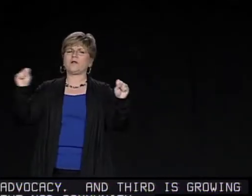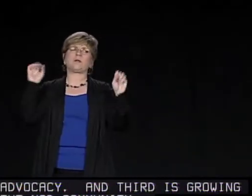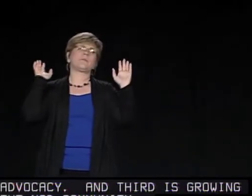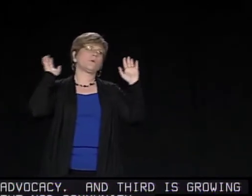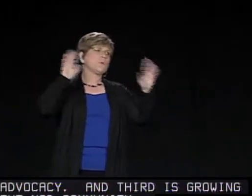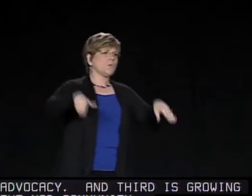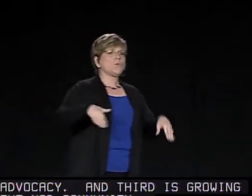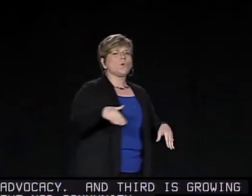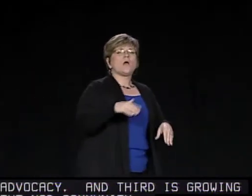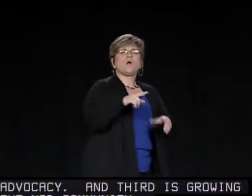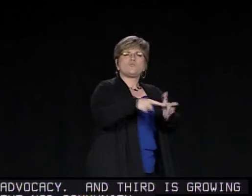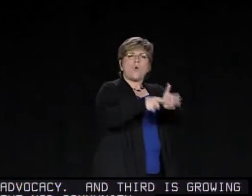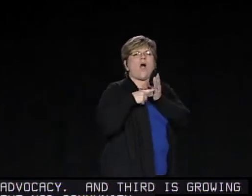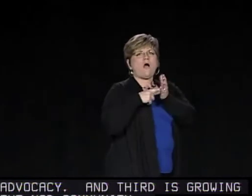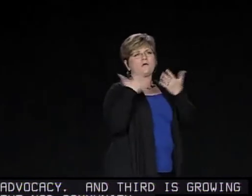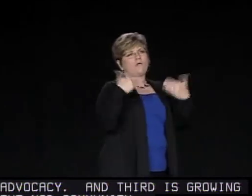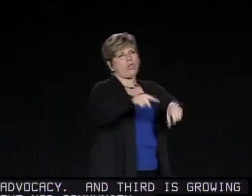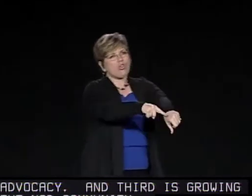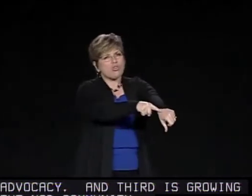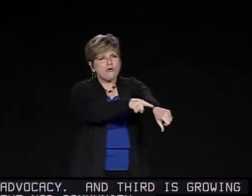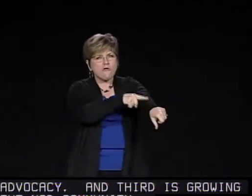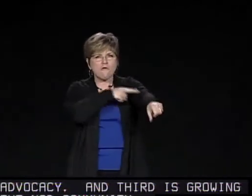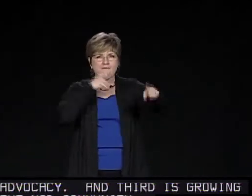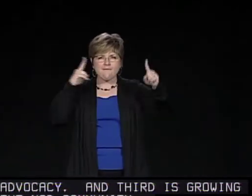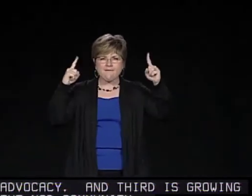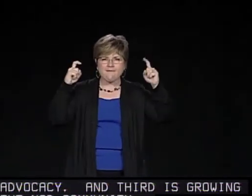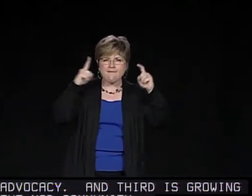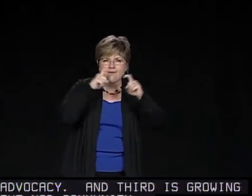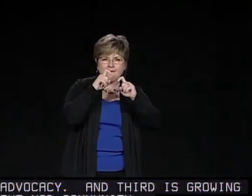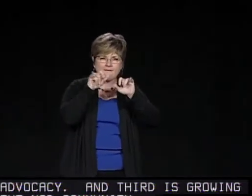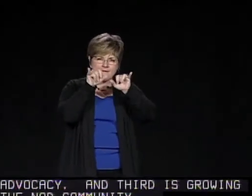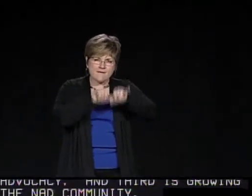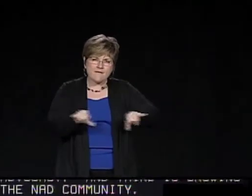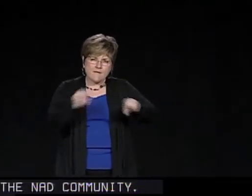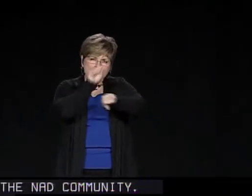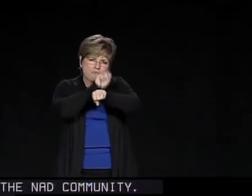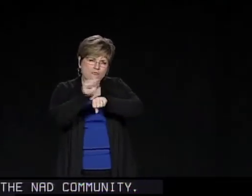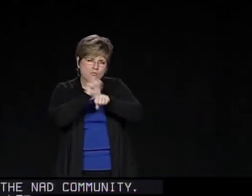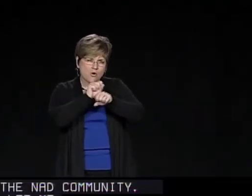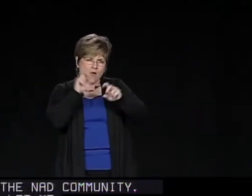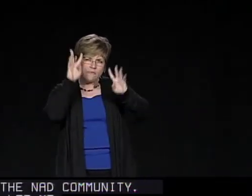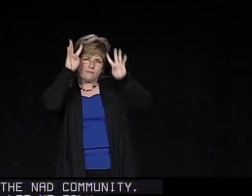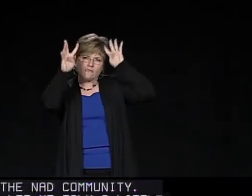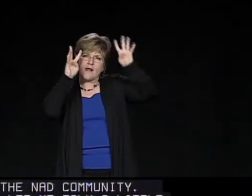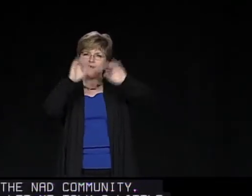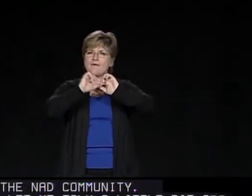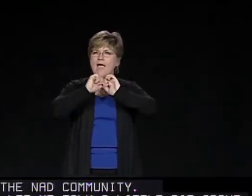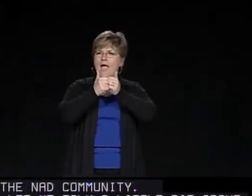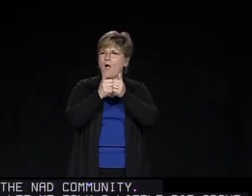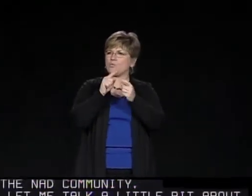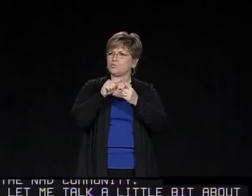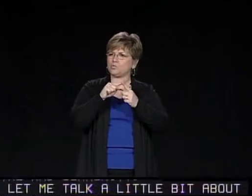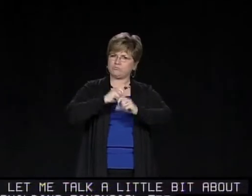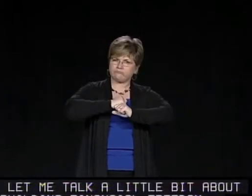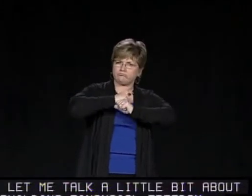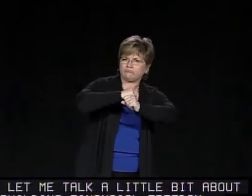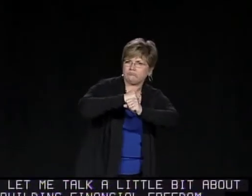Let me talk a little bit about building financial freedom. That's a very complex job